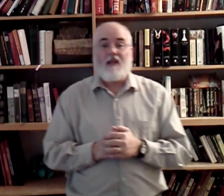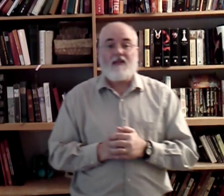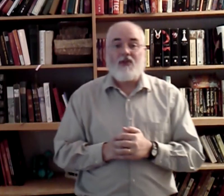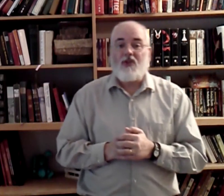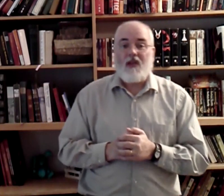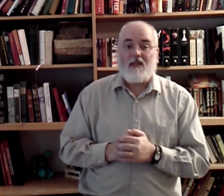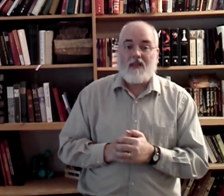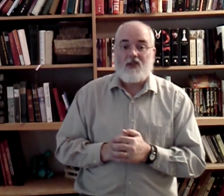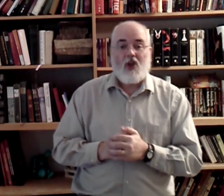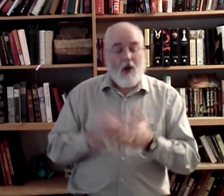Jesus.